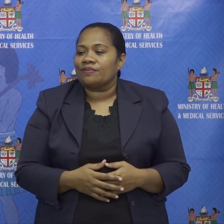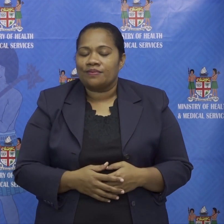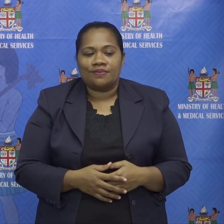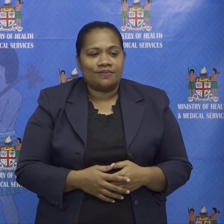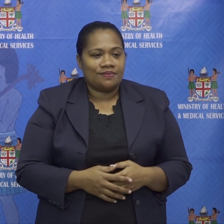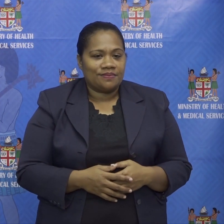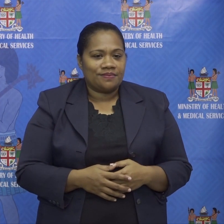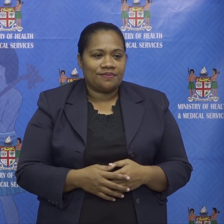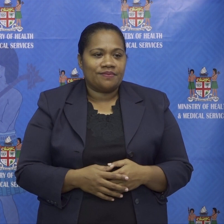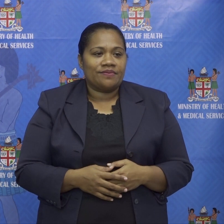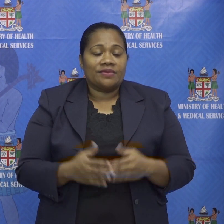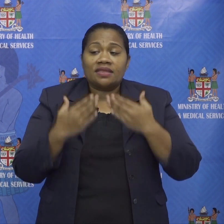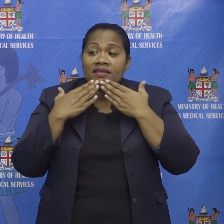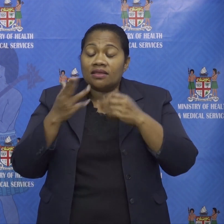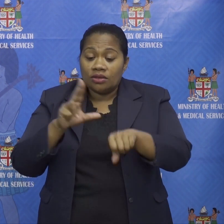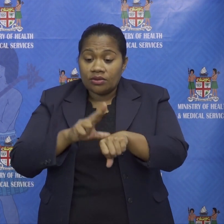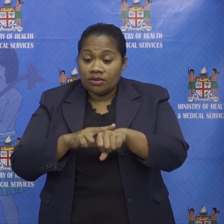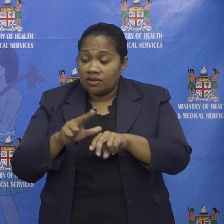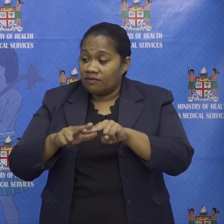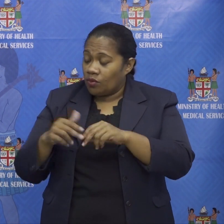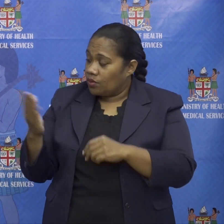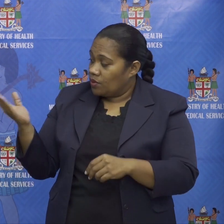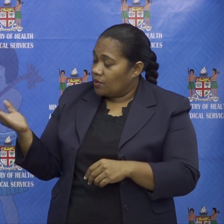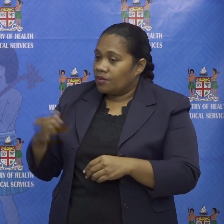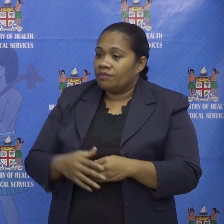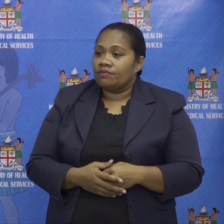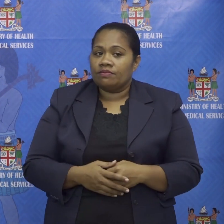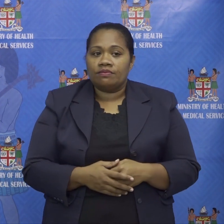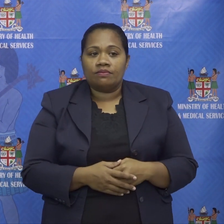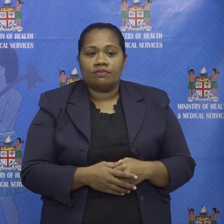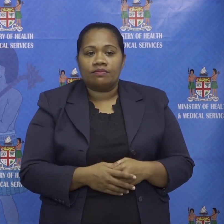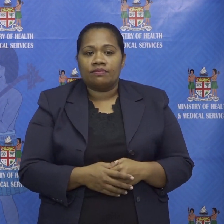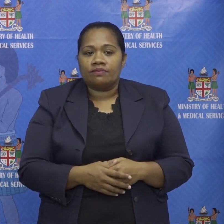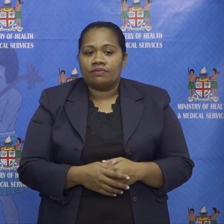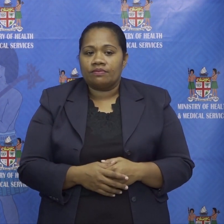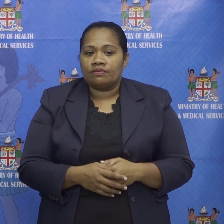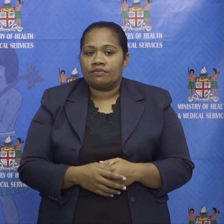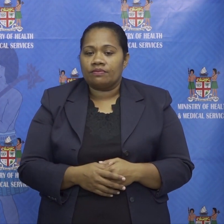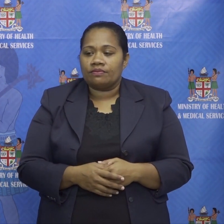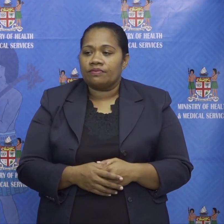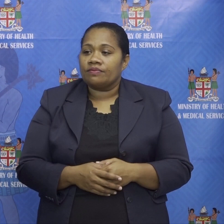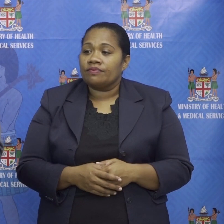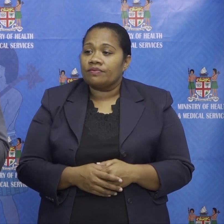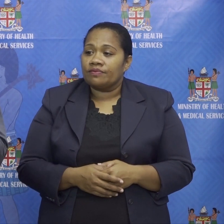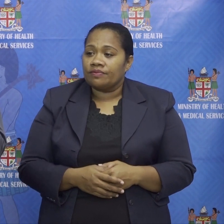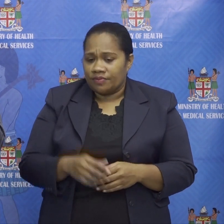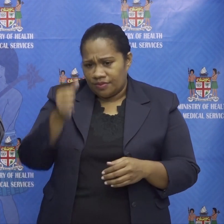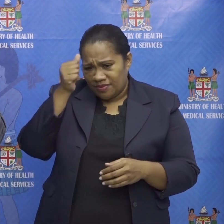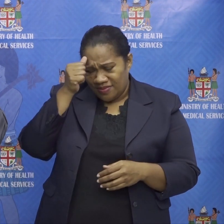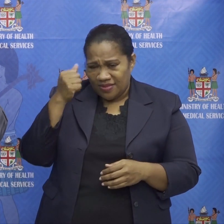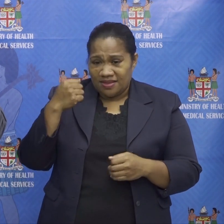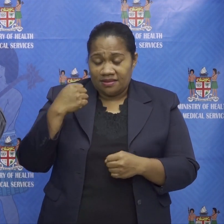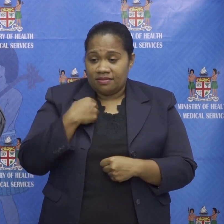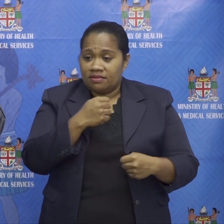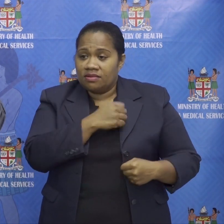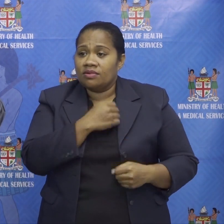thank you uh uh dr fang uh i'm christiana holway from fbc news um as you've noted military disobedience is now